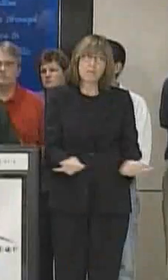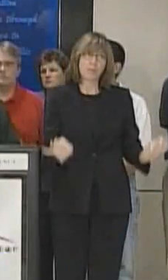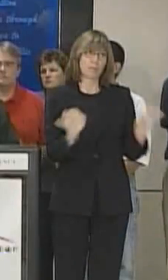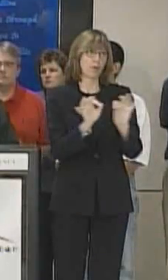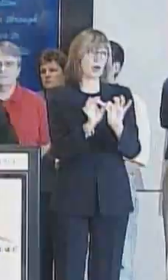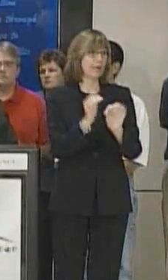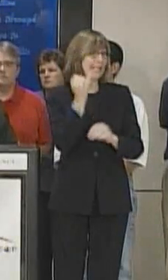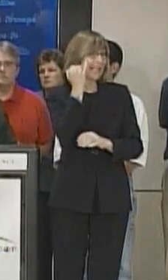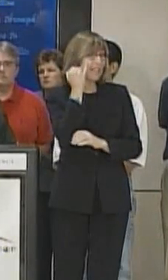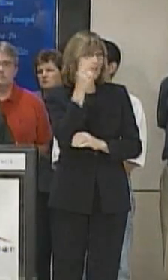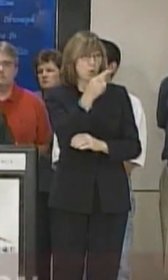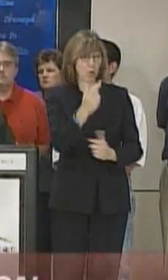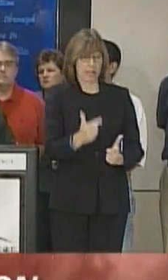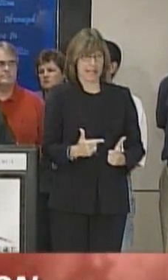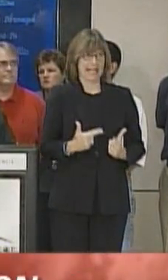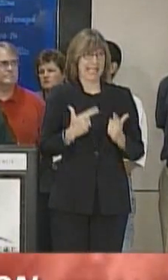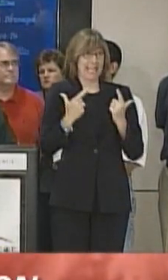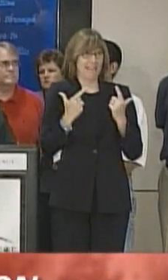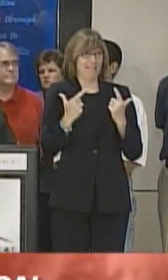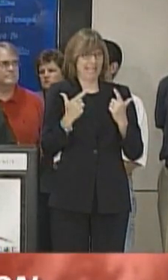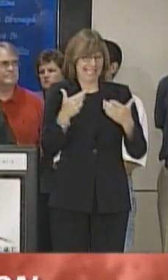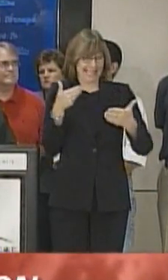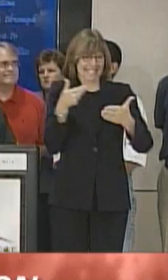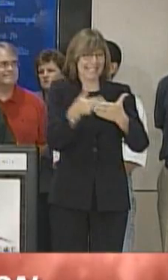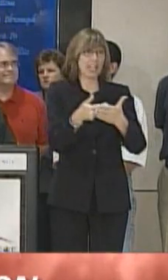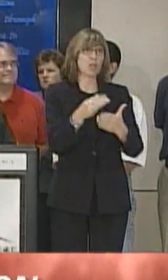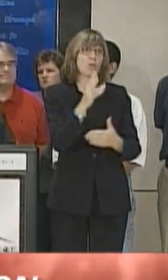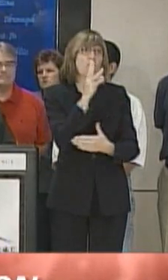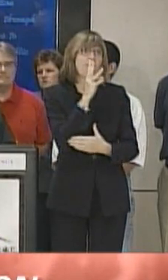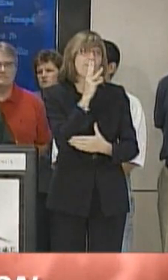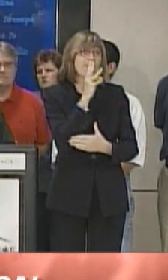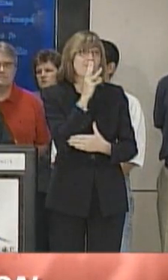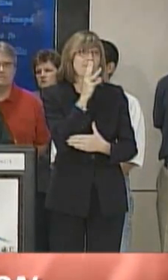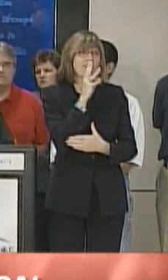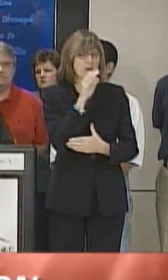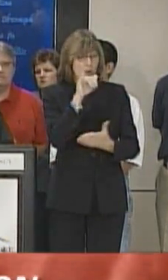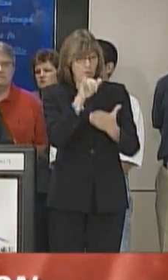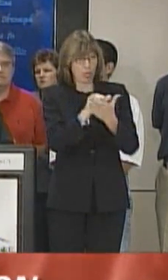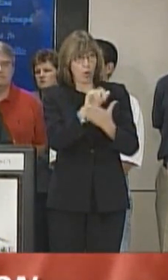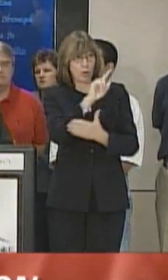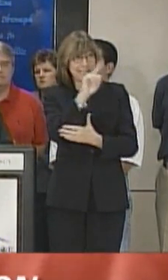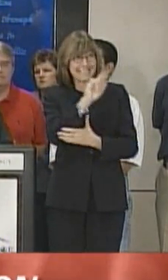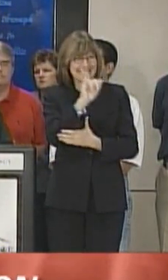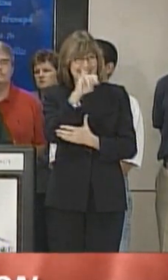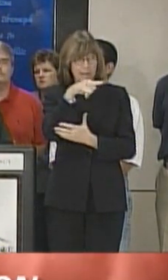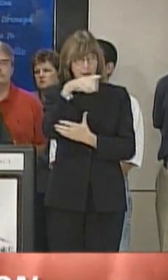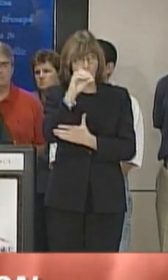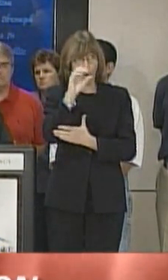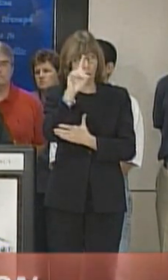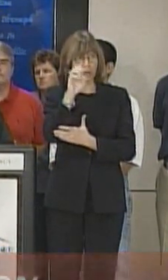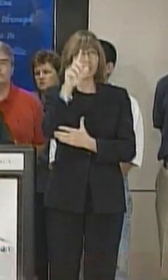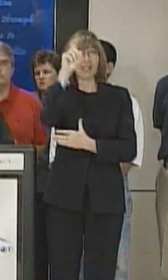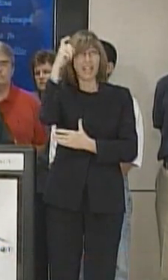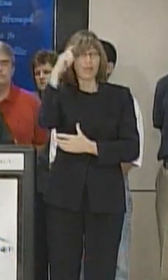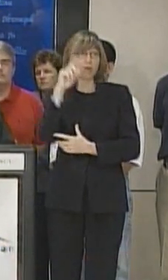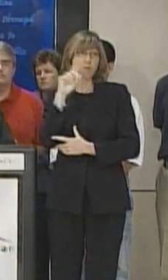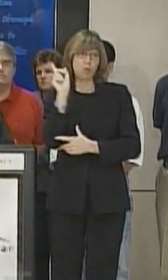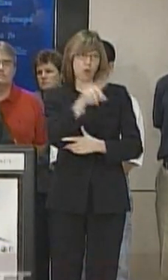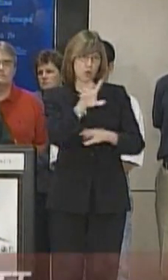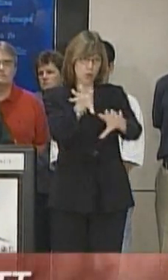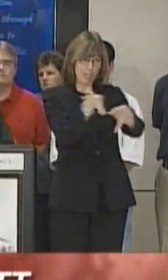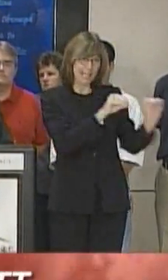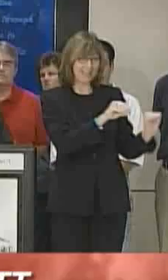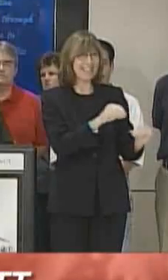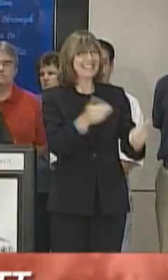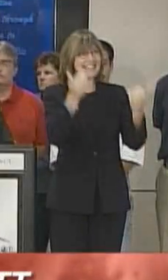If you live in one of the evacuation zip codes and you have not left, leave now. If you